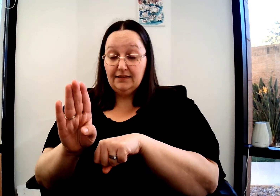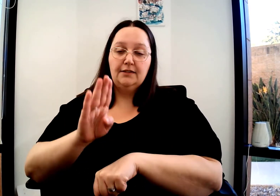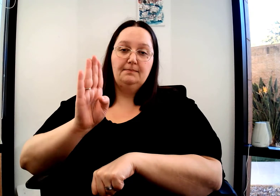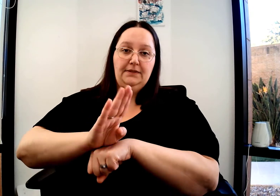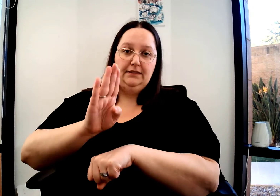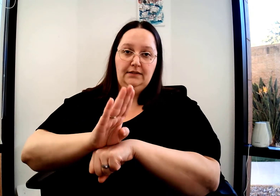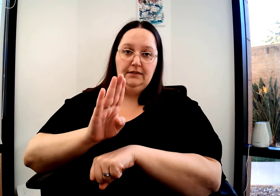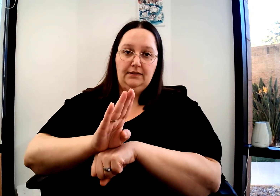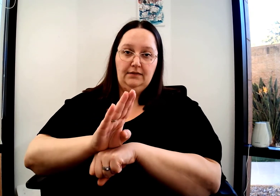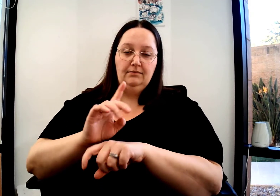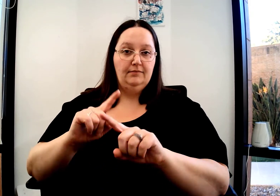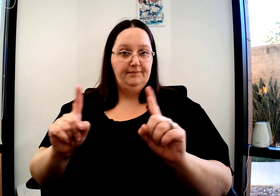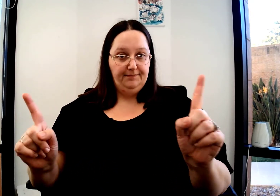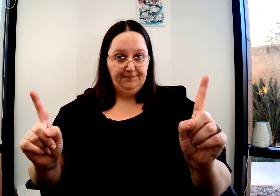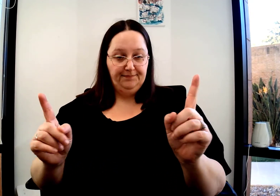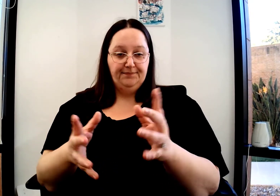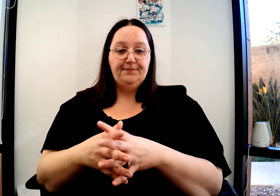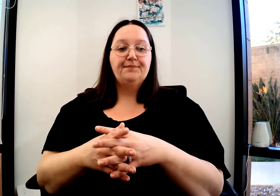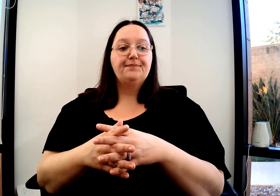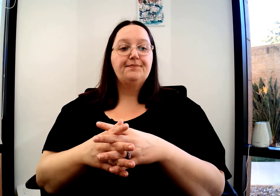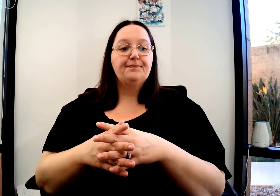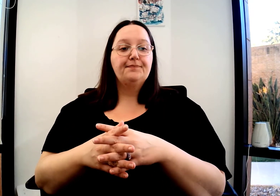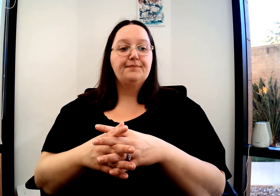Busy goes back and forth. Business is up and down.